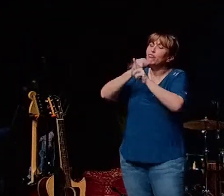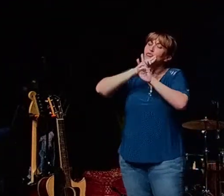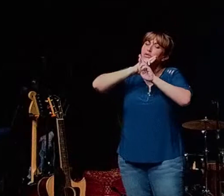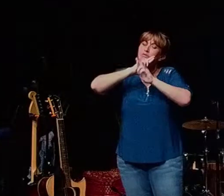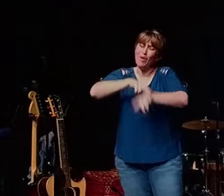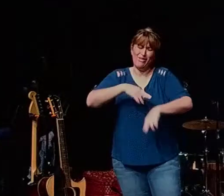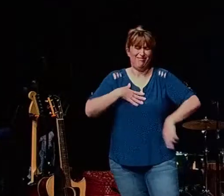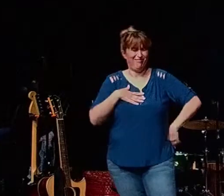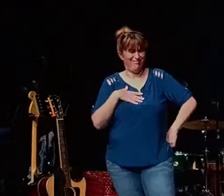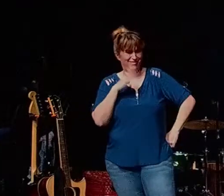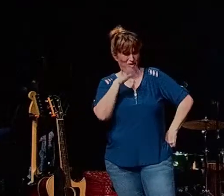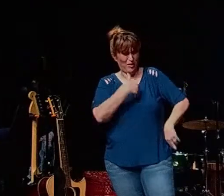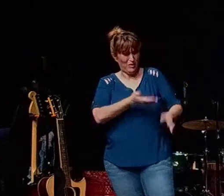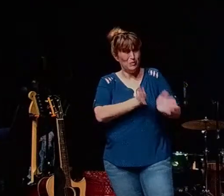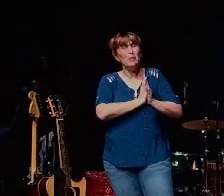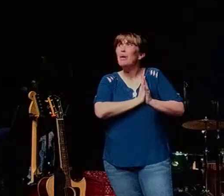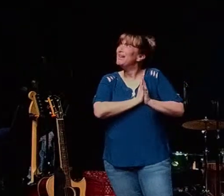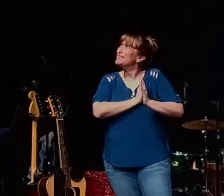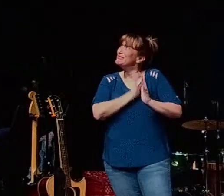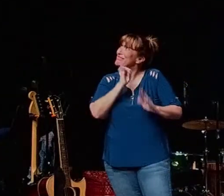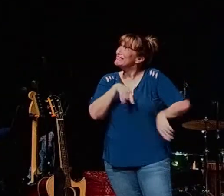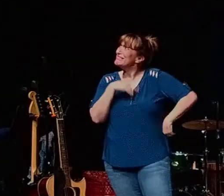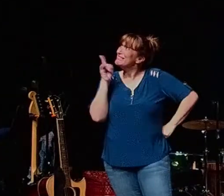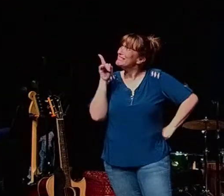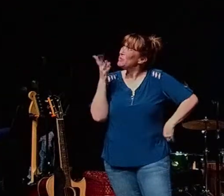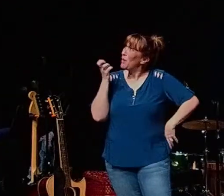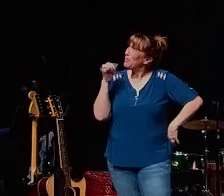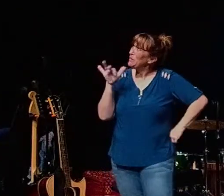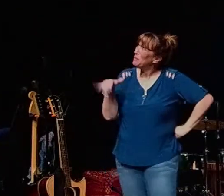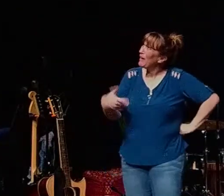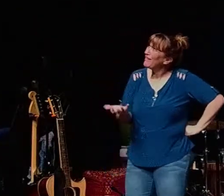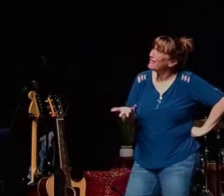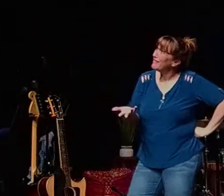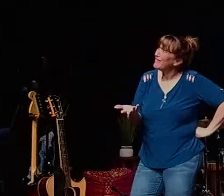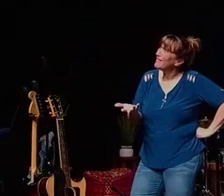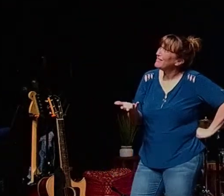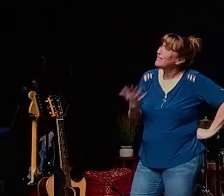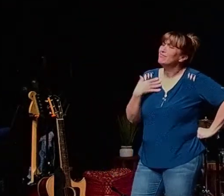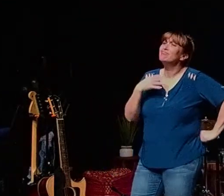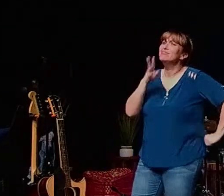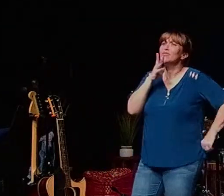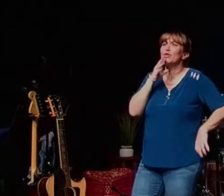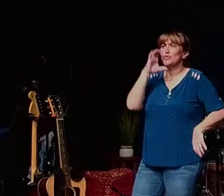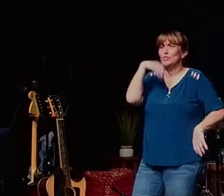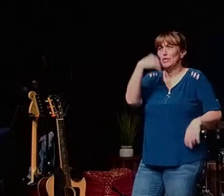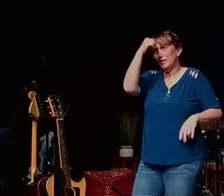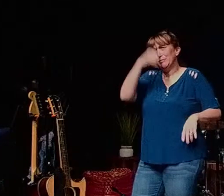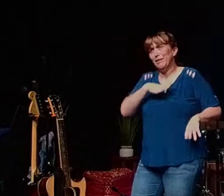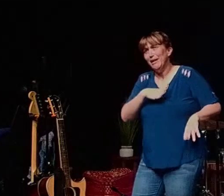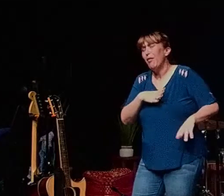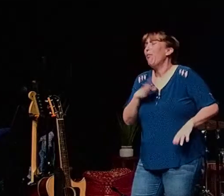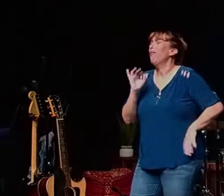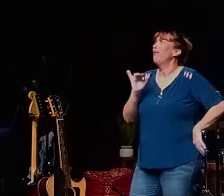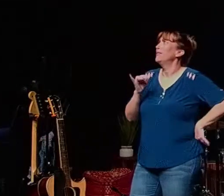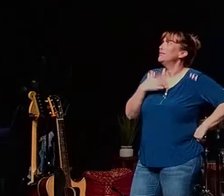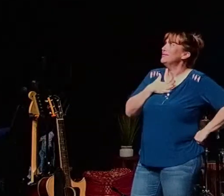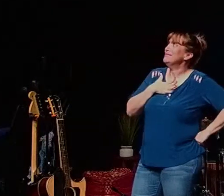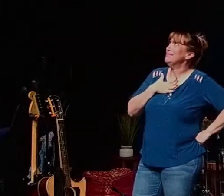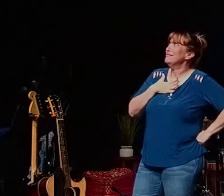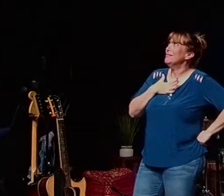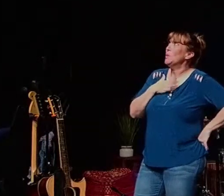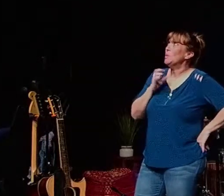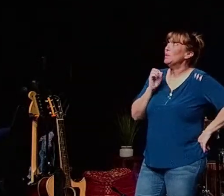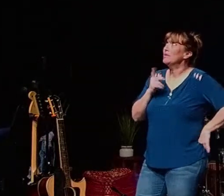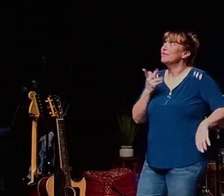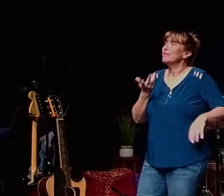uh request uh and he talked to this very strange guy and by all from